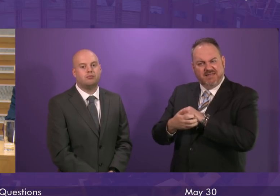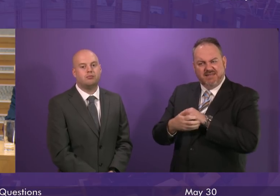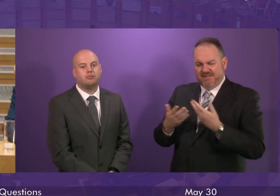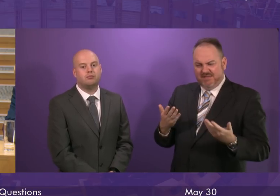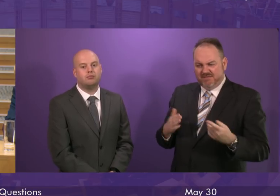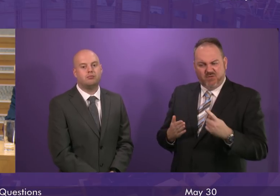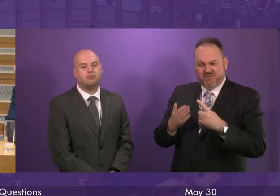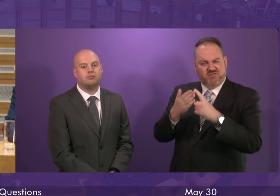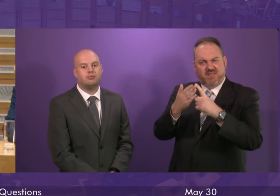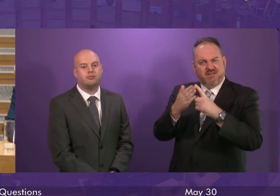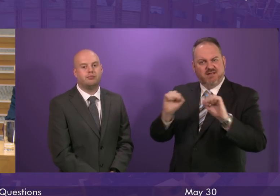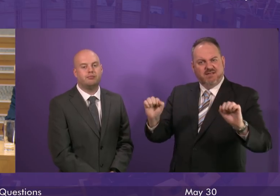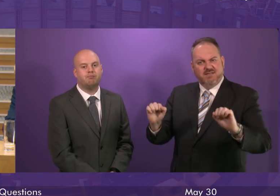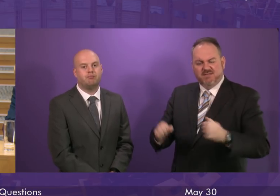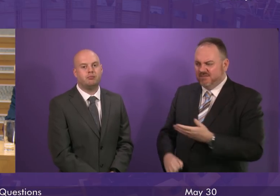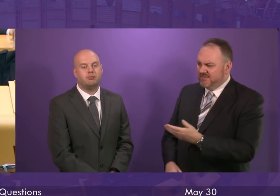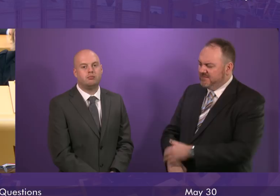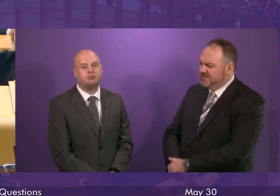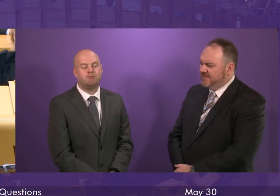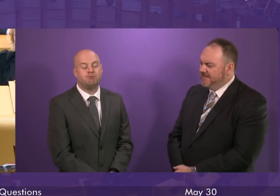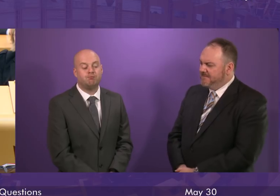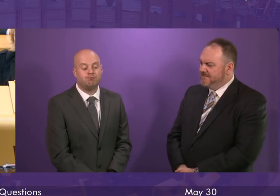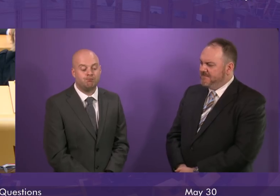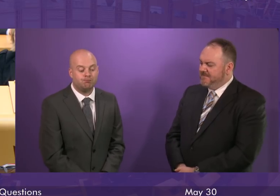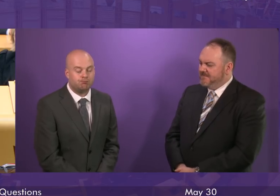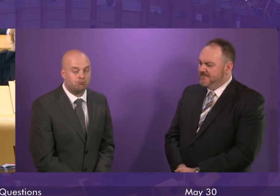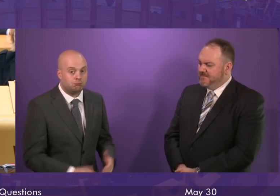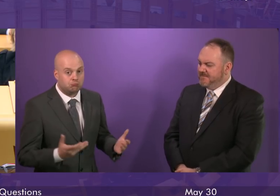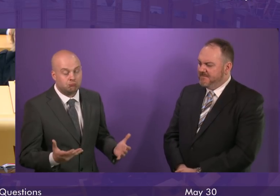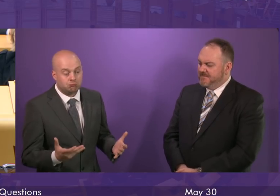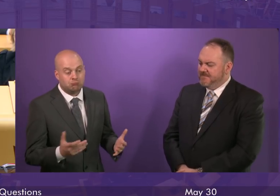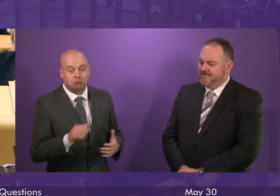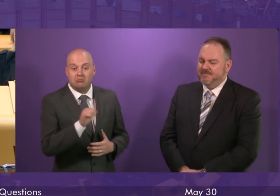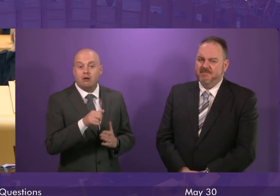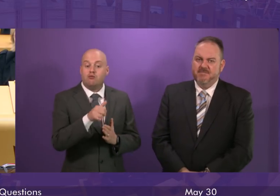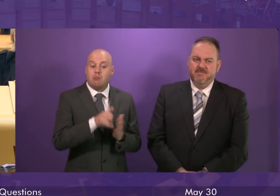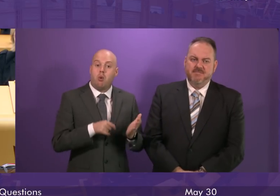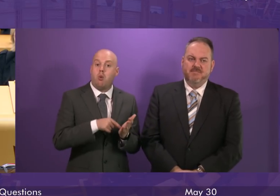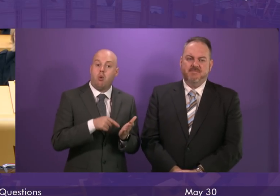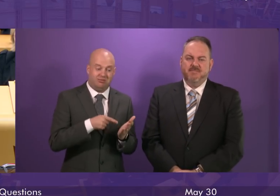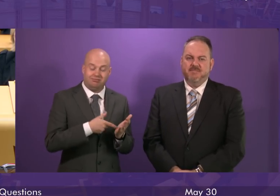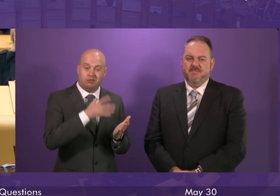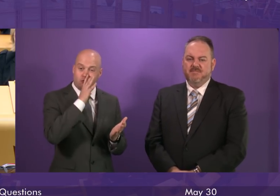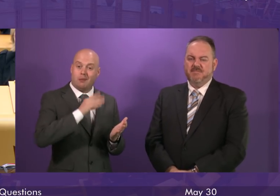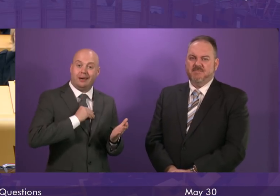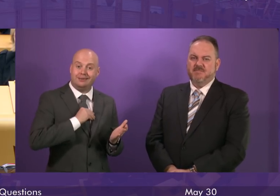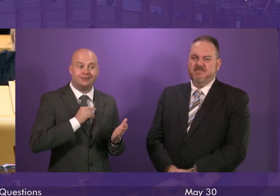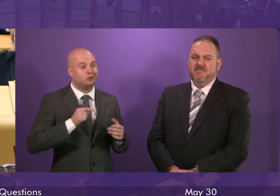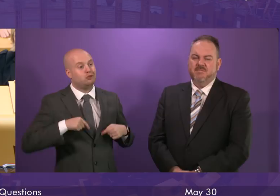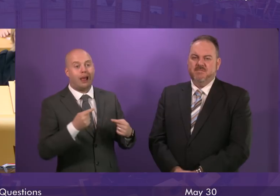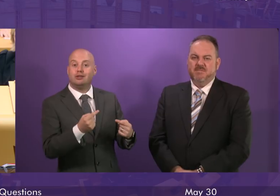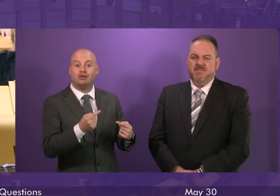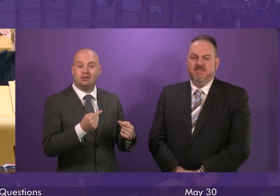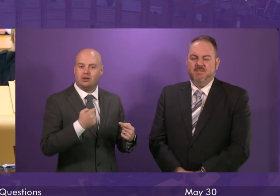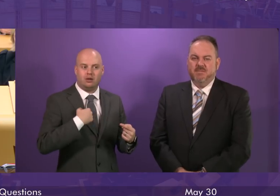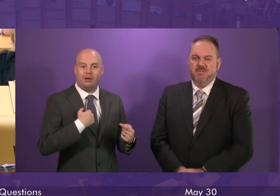well short of what is needed. First Minister. The Commission's report is a timely reminder of the challenge we face in undoing the damage of UK